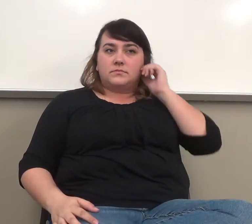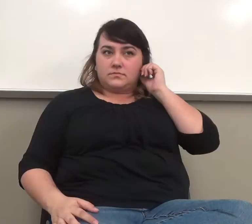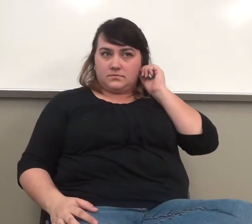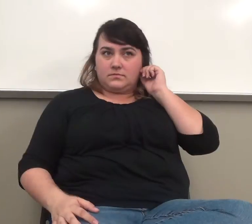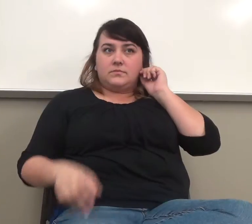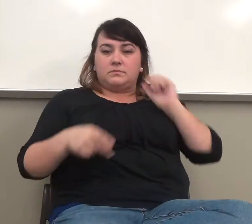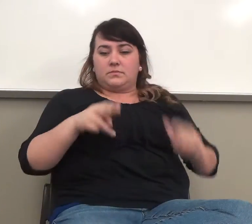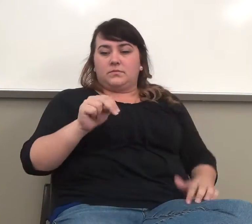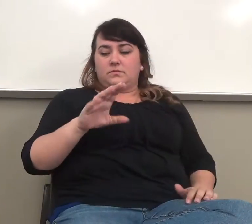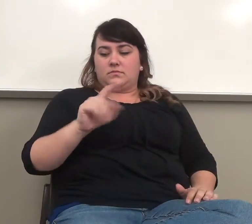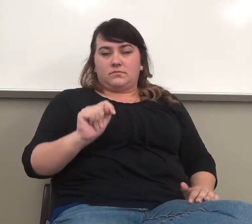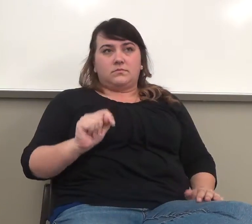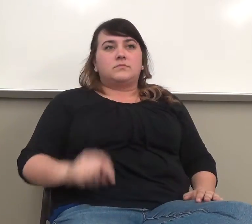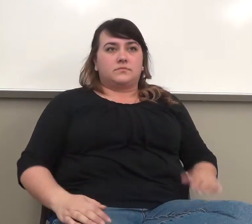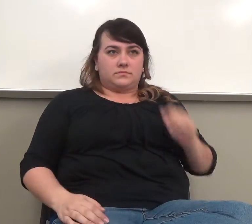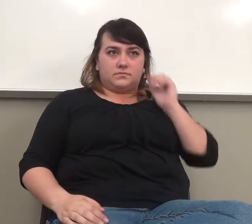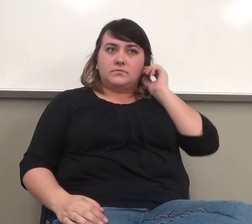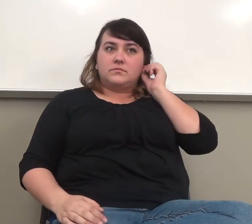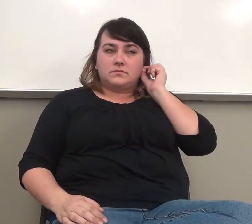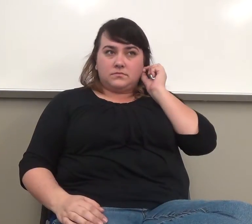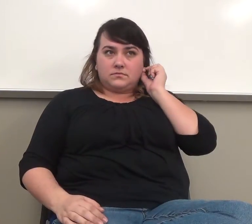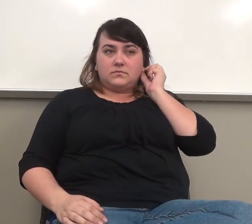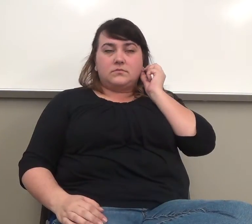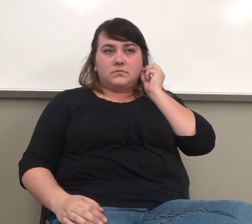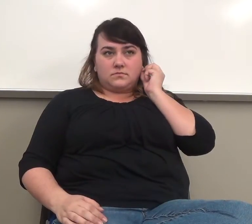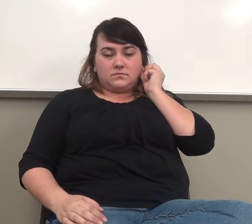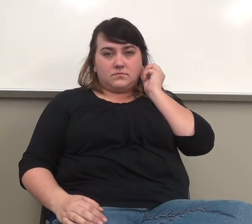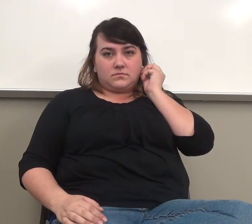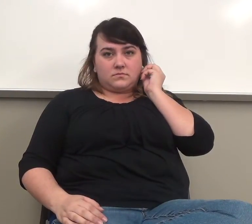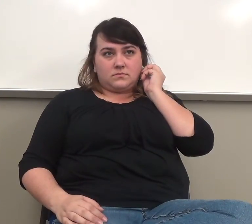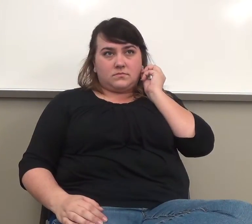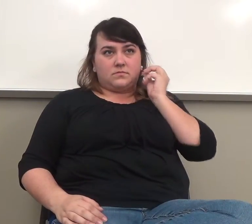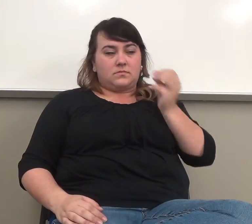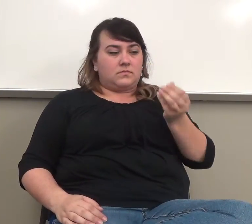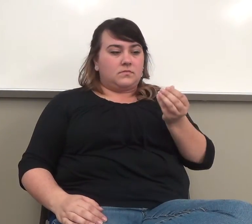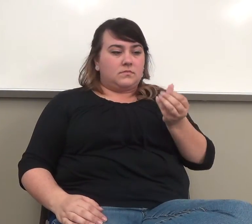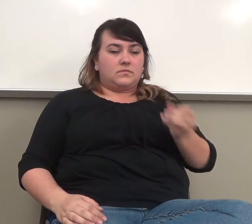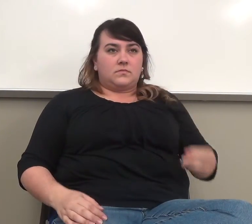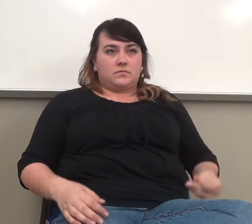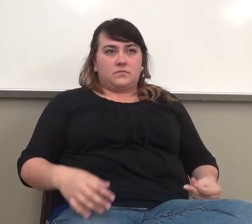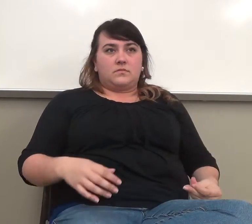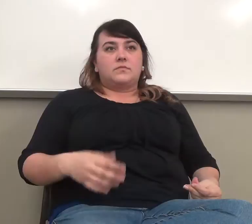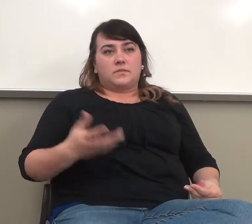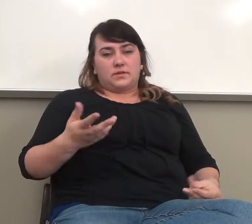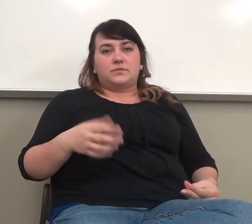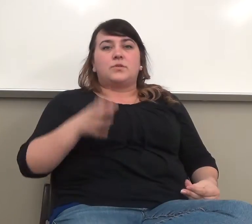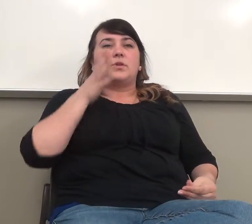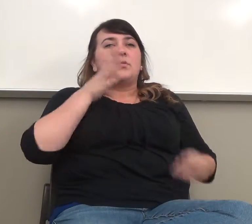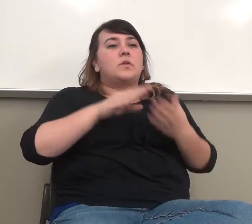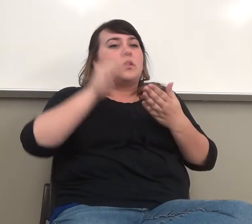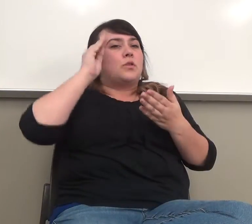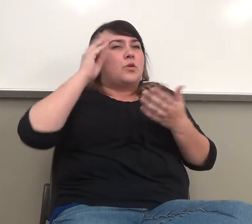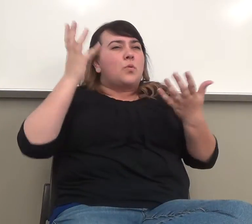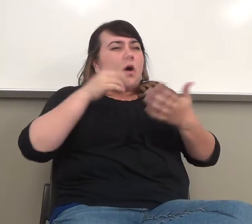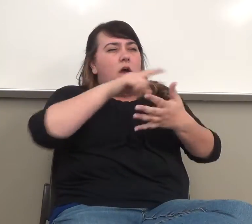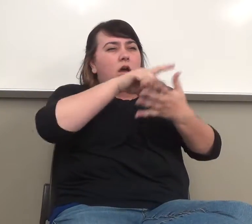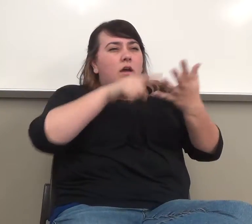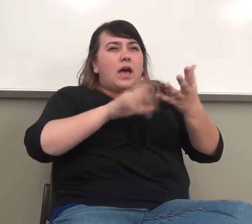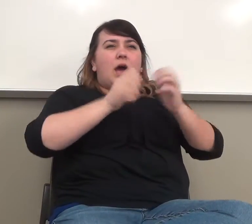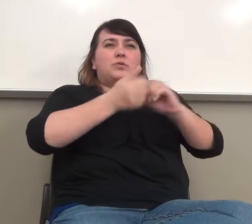And you will be learning what they are, learning how to fix them, and learning how to make them again. Okay,